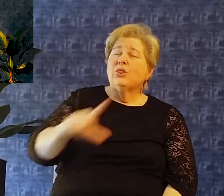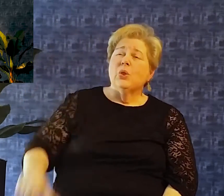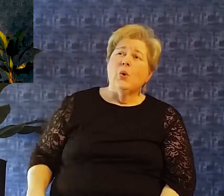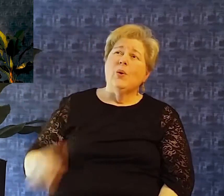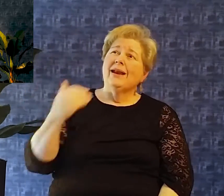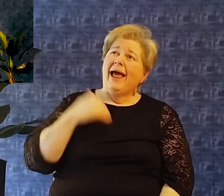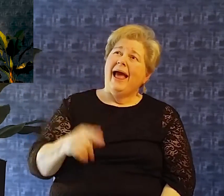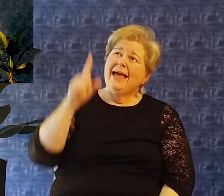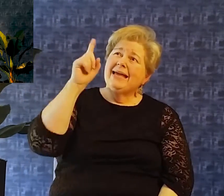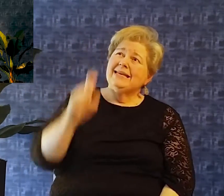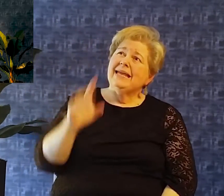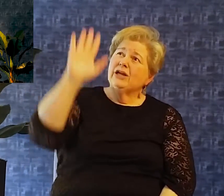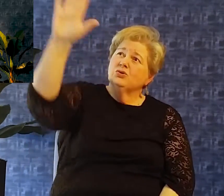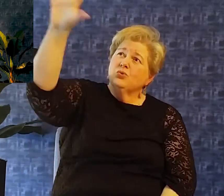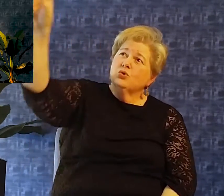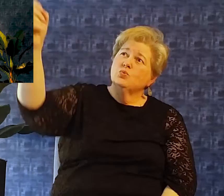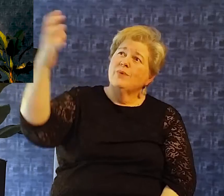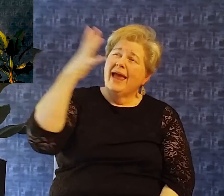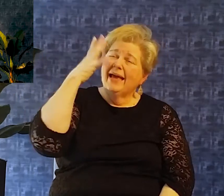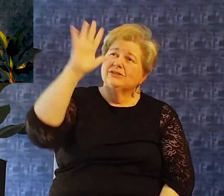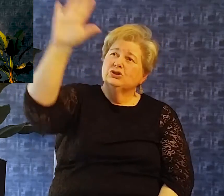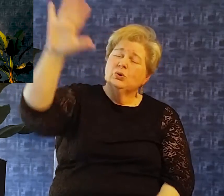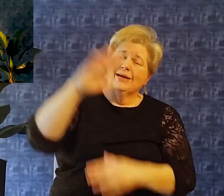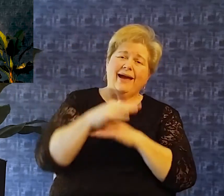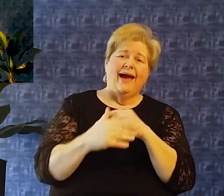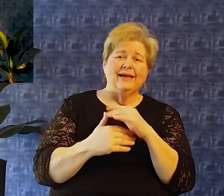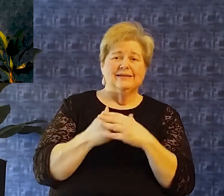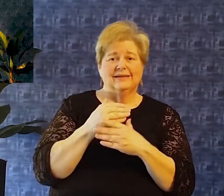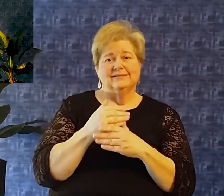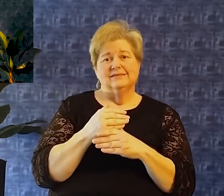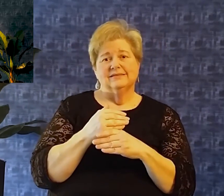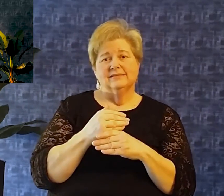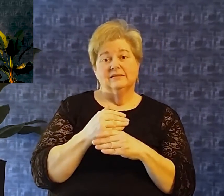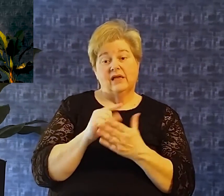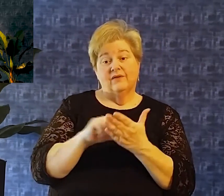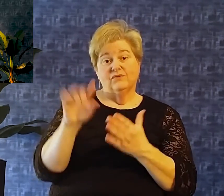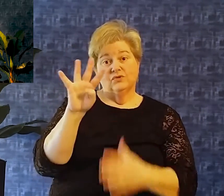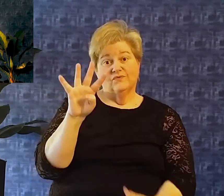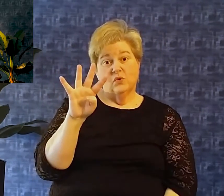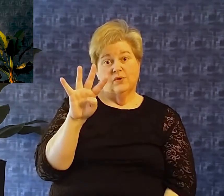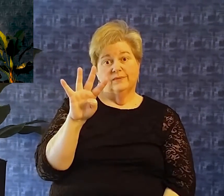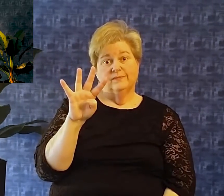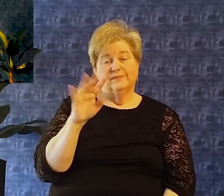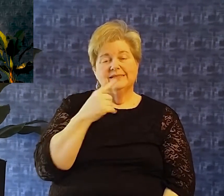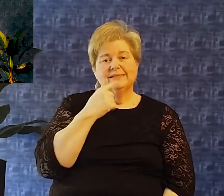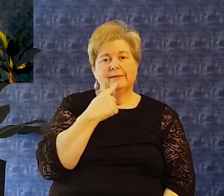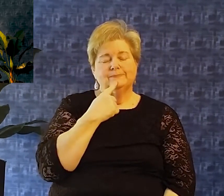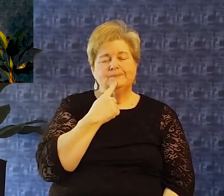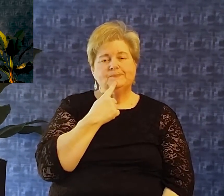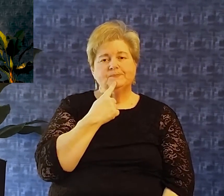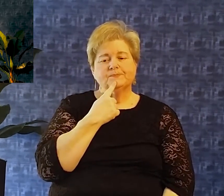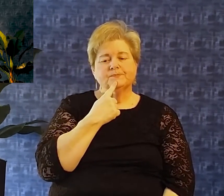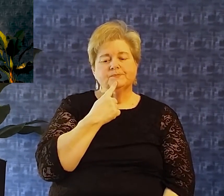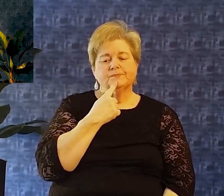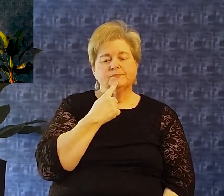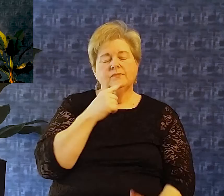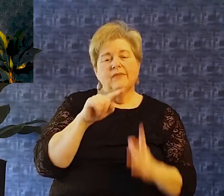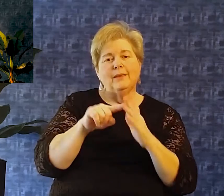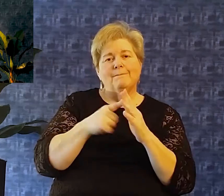in verse four He says in the very beginning of that verse gladden the soul of your servant